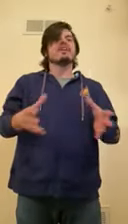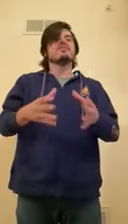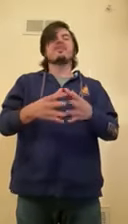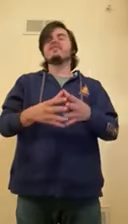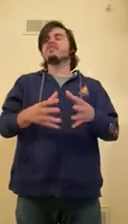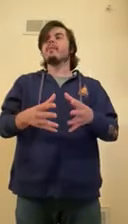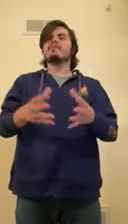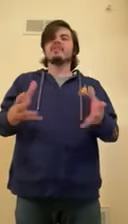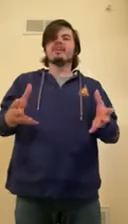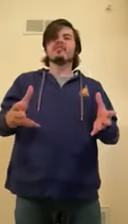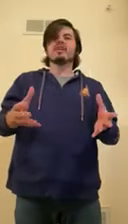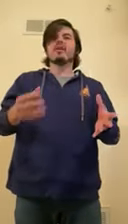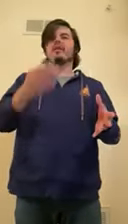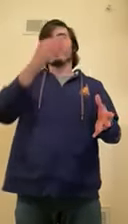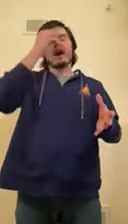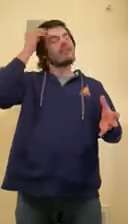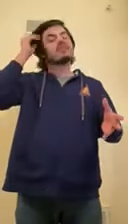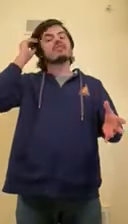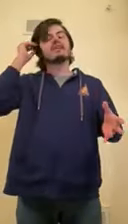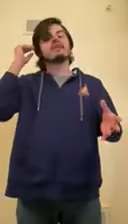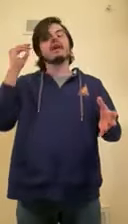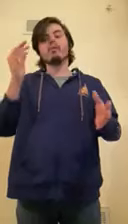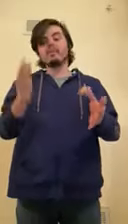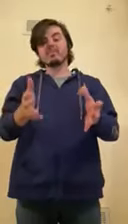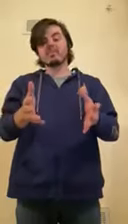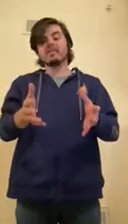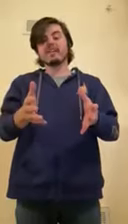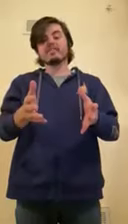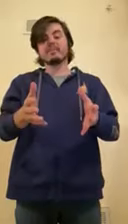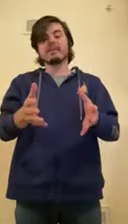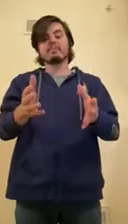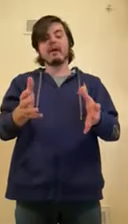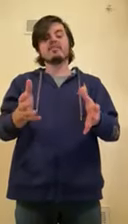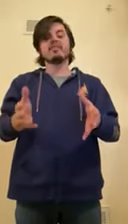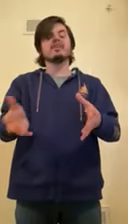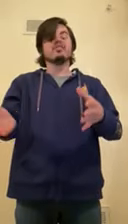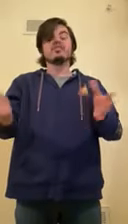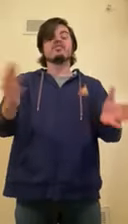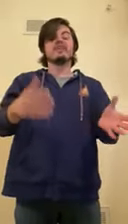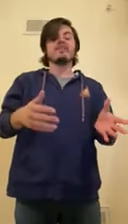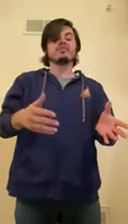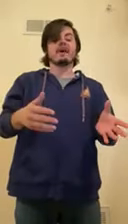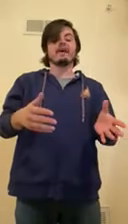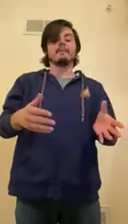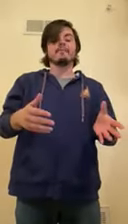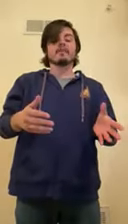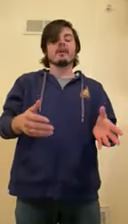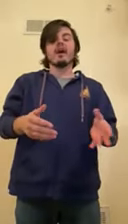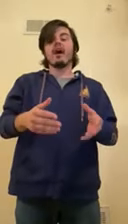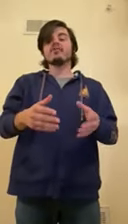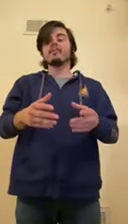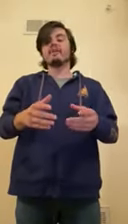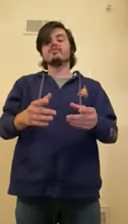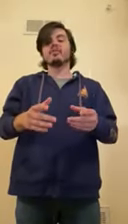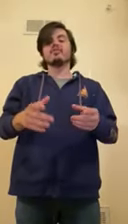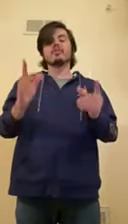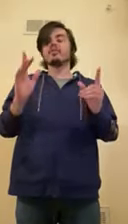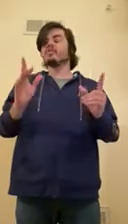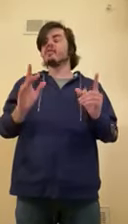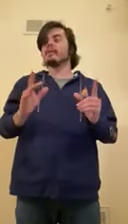So if it's from 10 years ago, obviously it won't be as relevant as something that was posted just yesterday. Also make sure to look for your